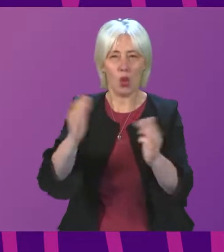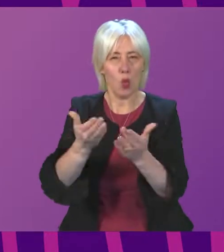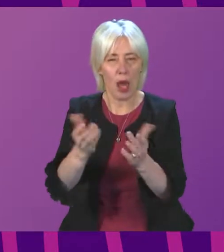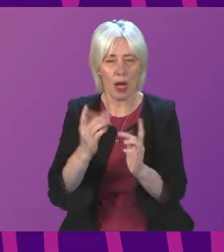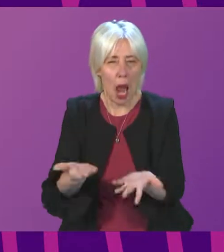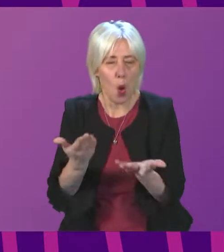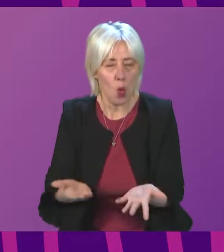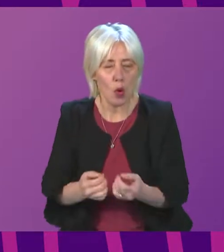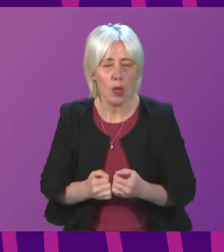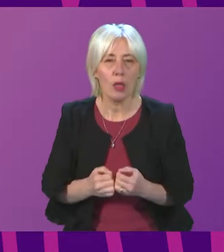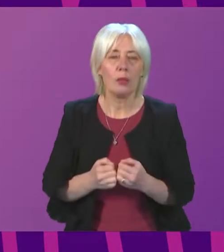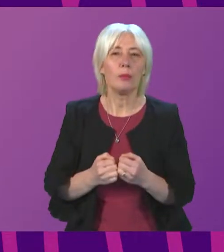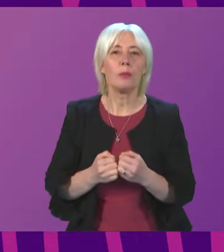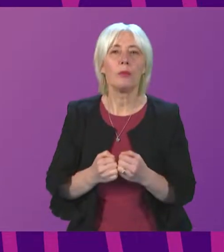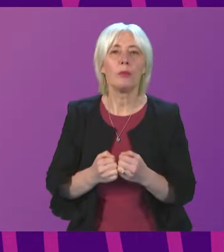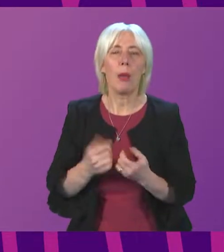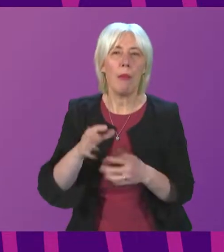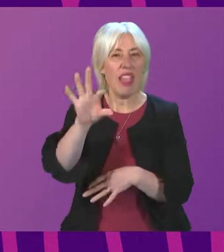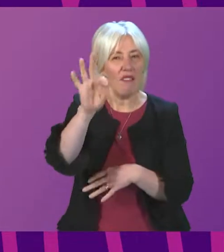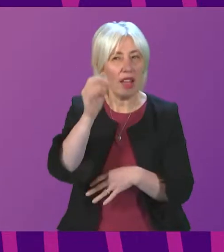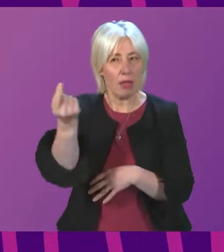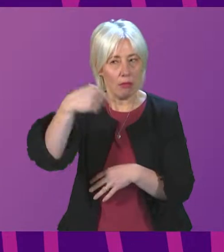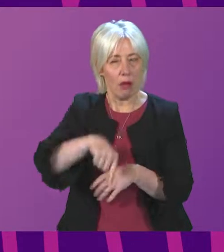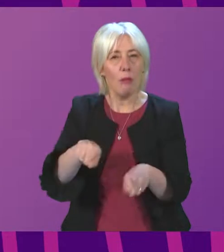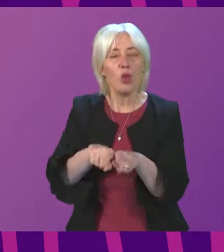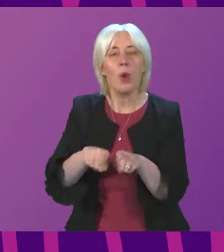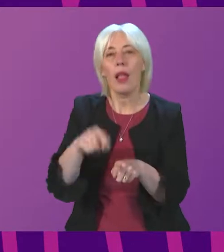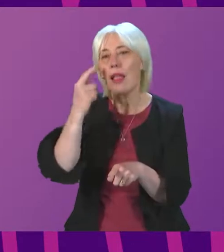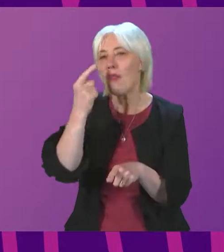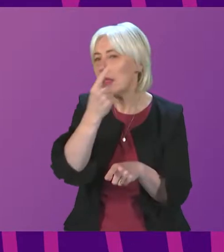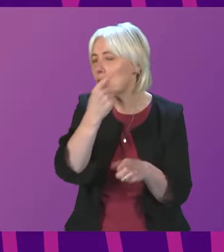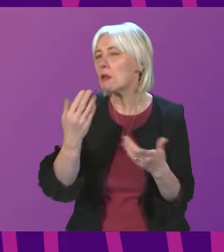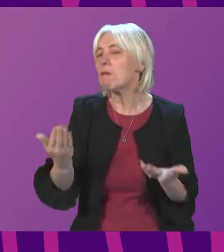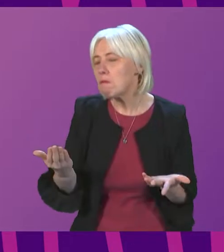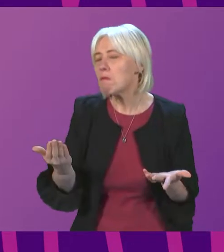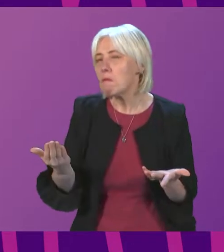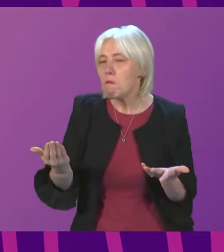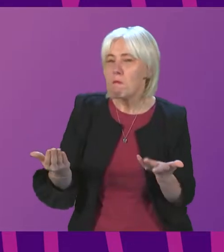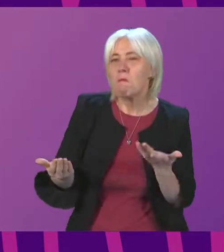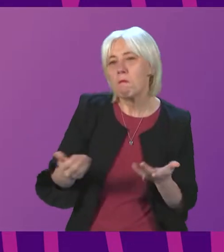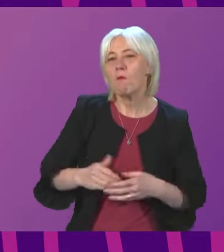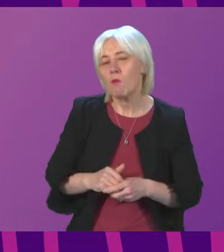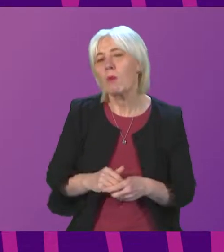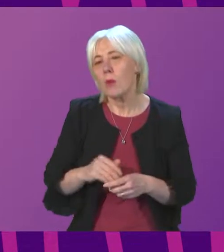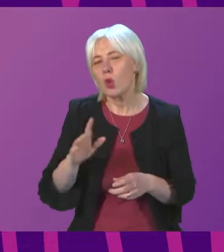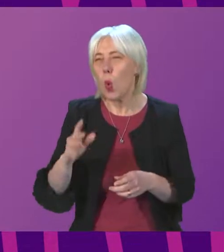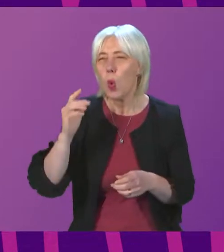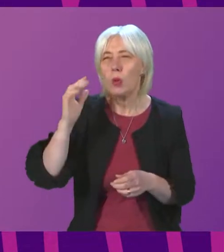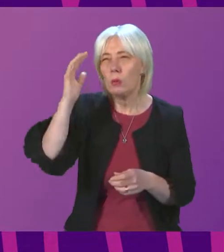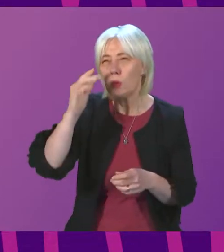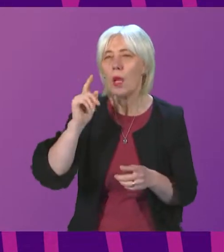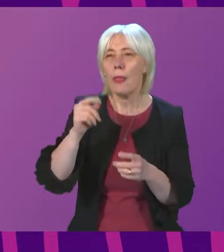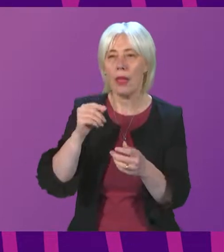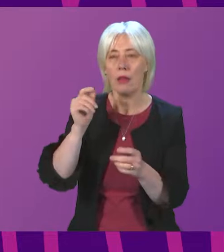us inviting them as well to give evidence, I think. So the